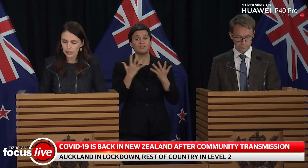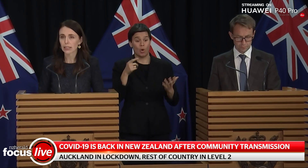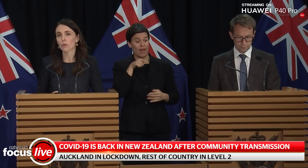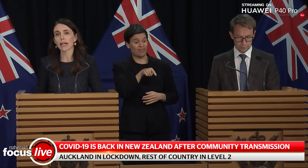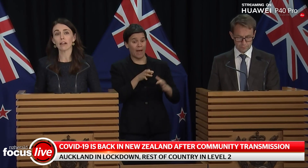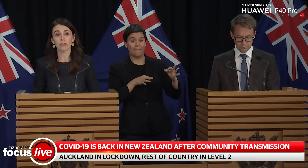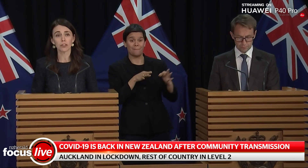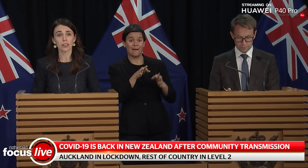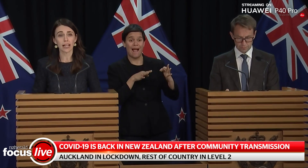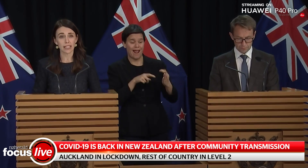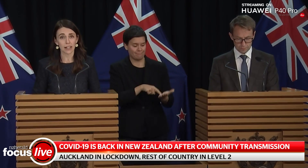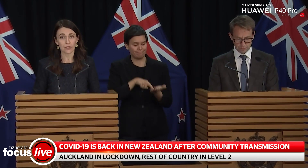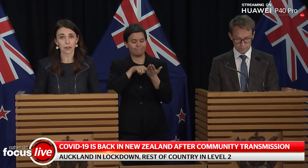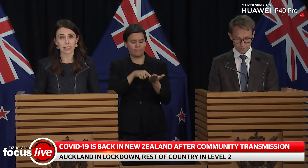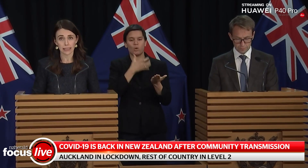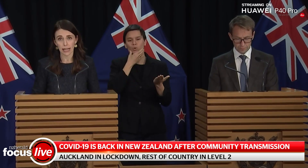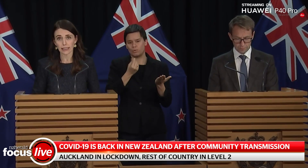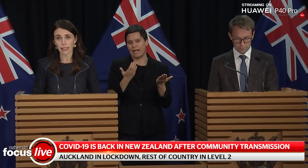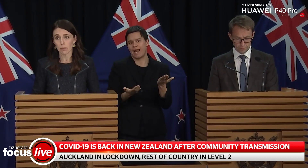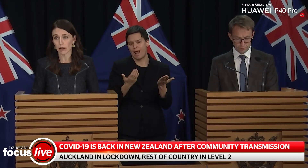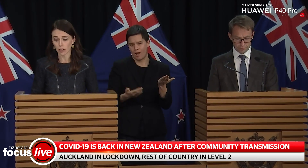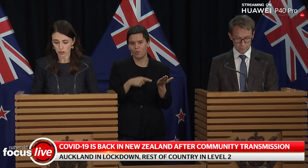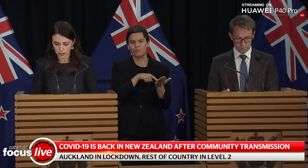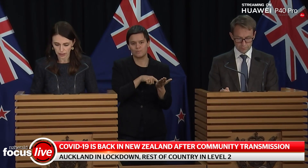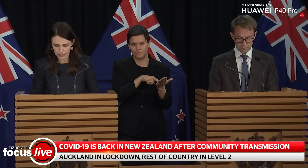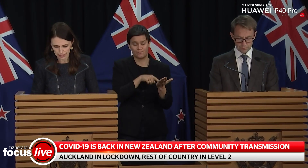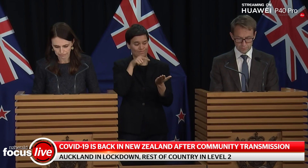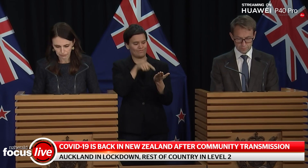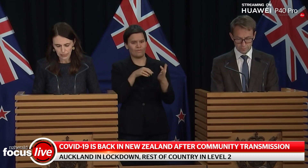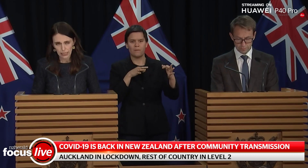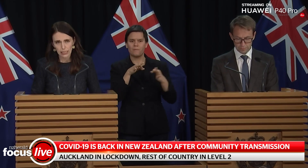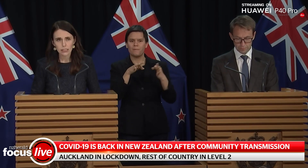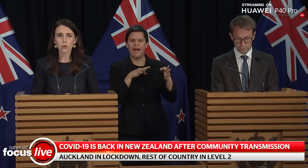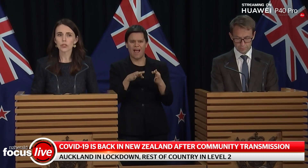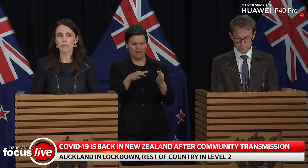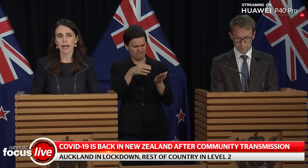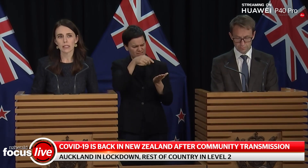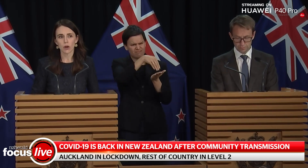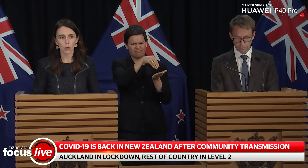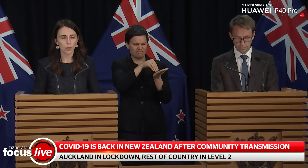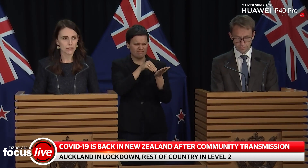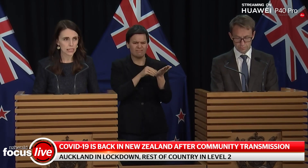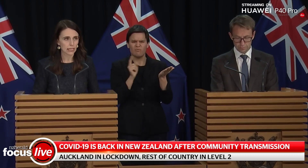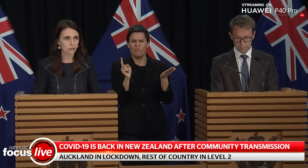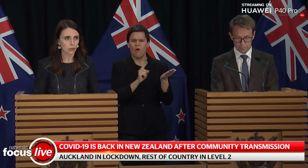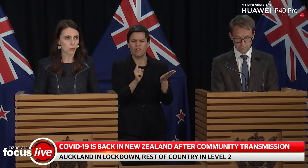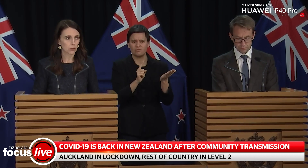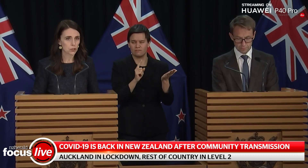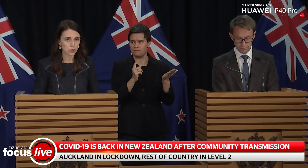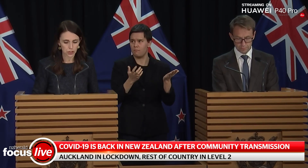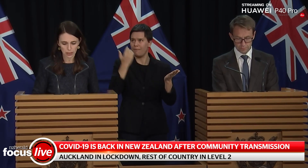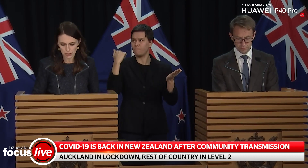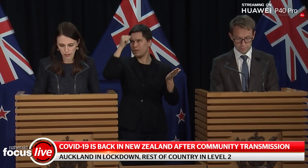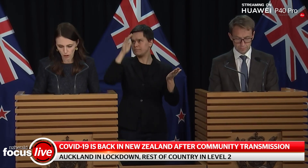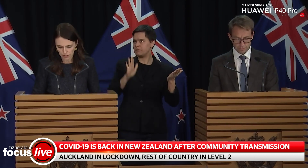on everything that we have learned as a country to date about COVID-19. It's also based on what we've seen from